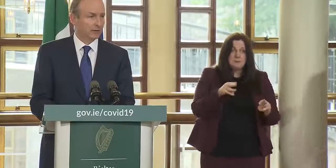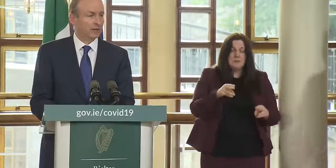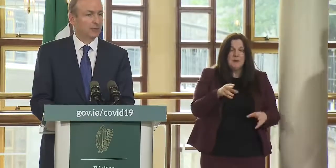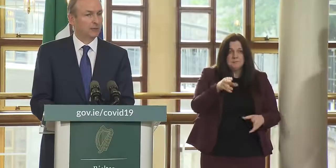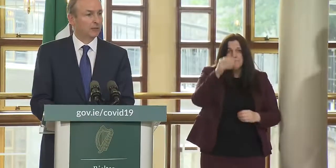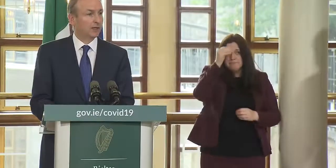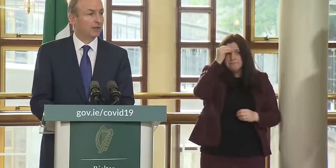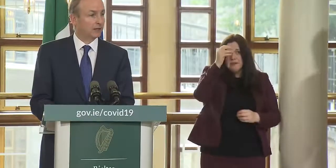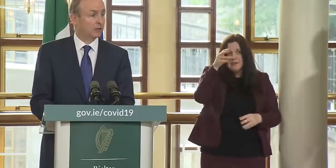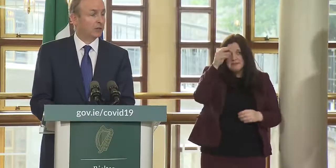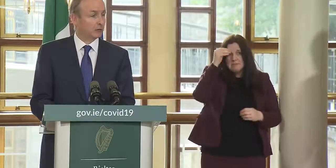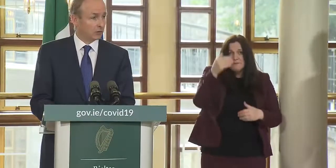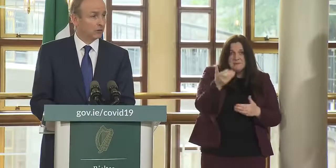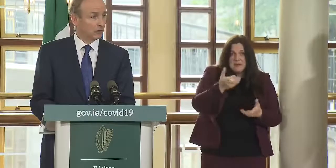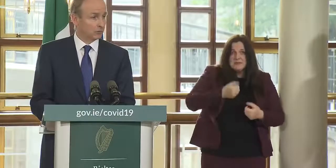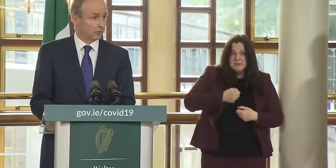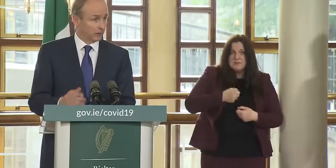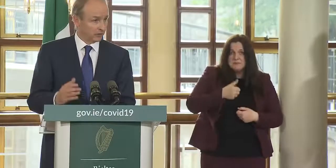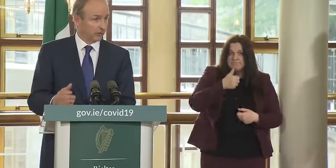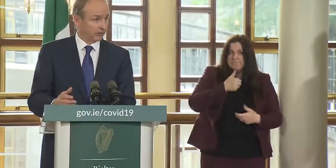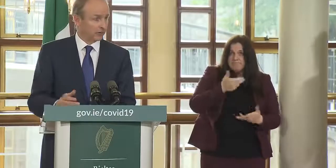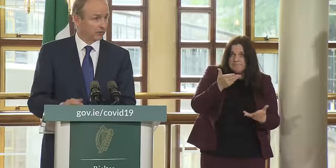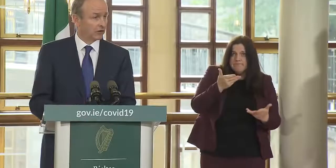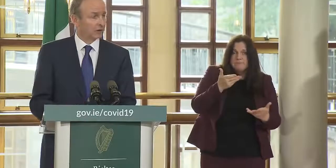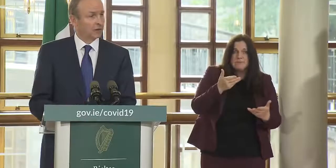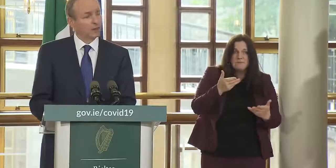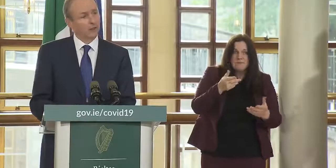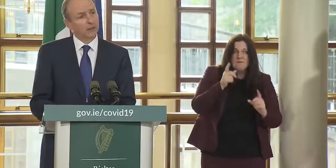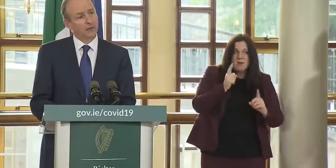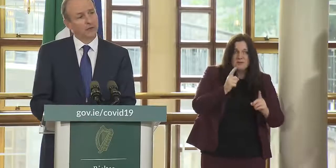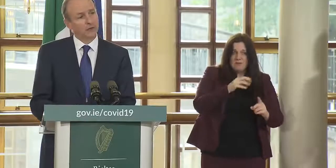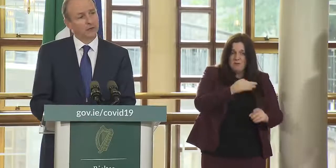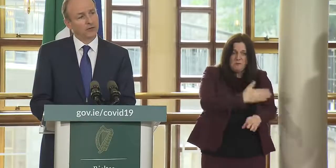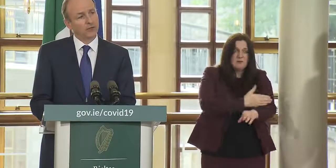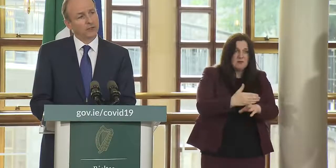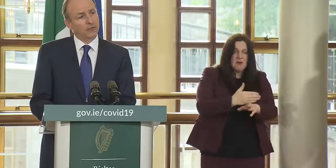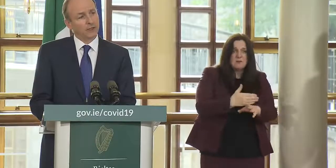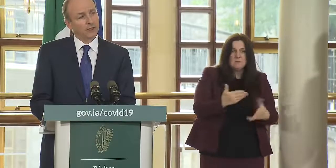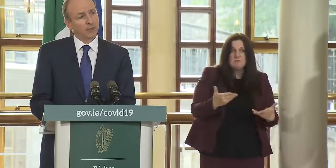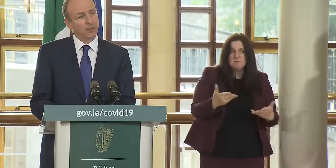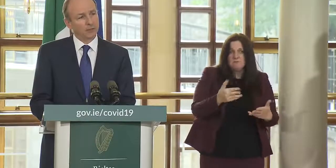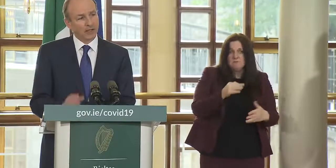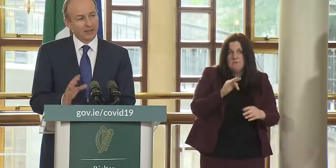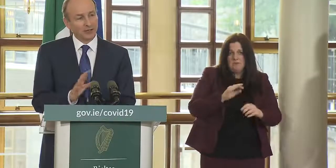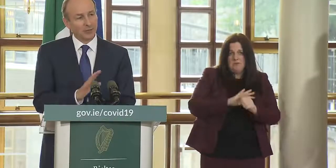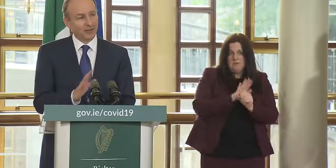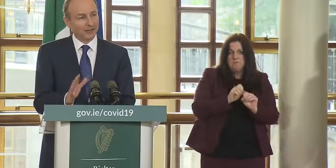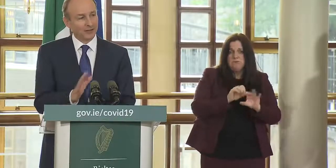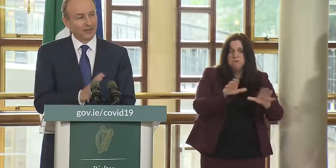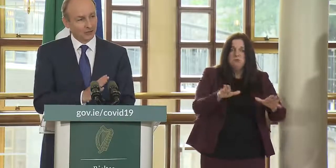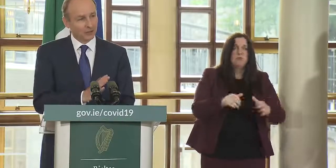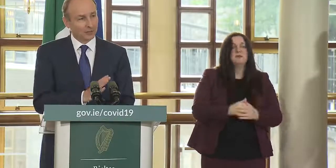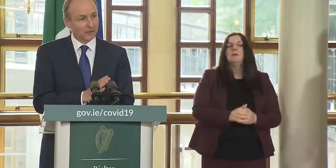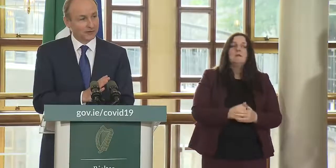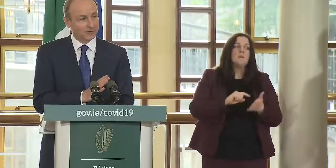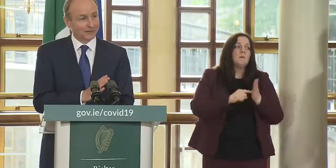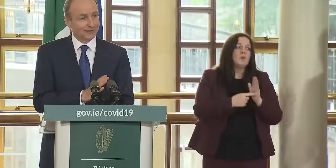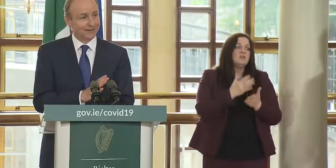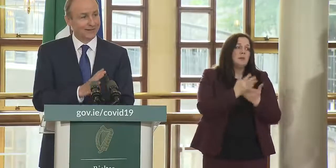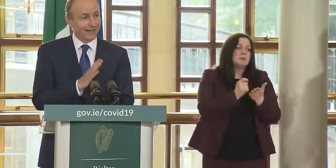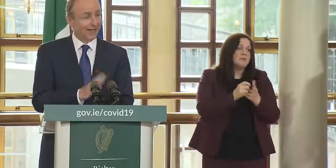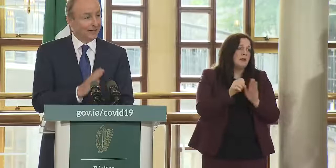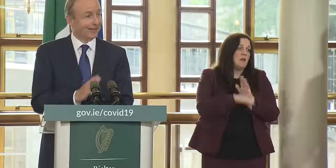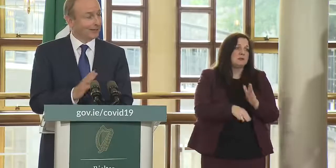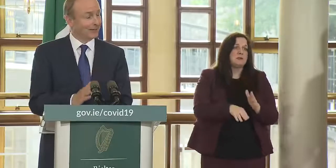advice and many people have paid heed from the outgoing up from the outside of this uh virus uh people and that's the point that gets lost sometimes